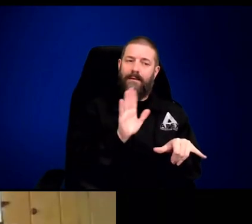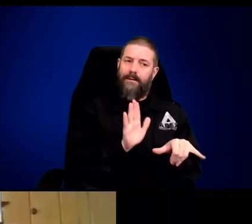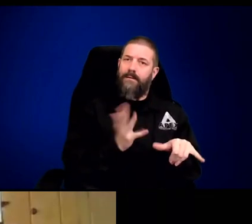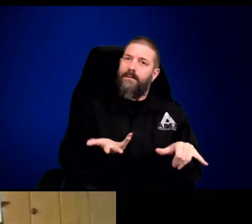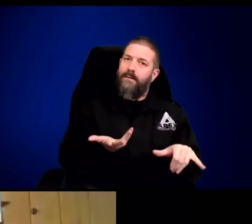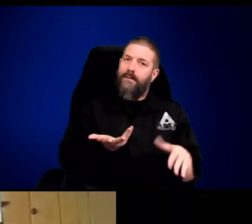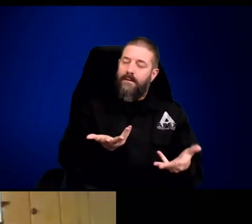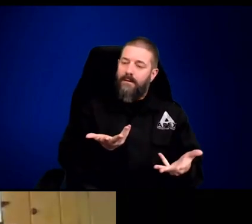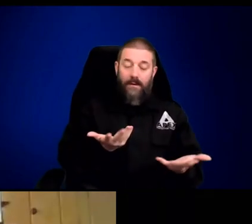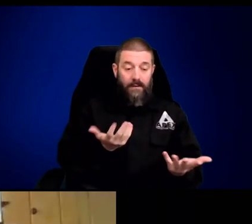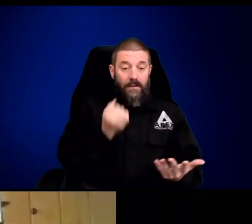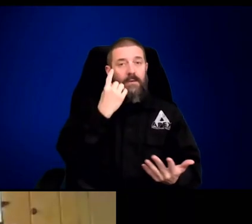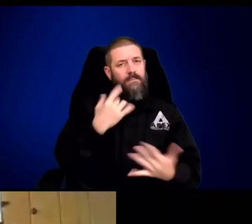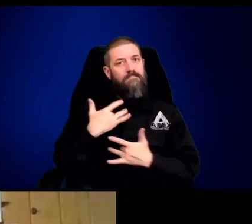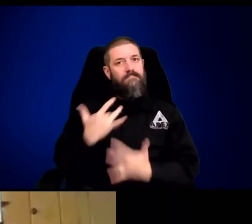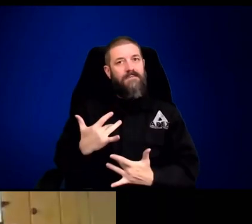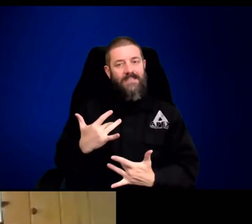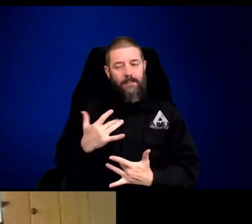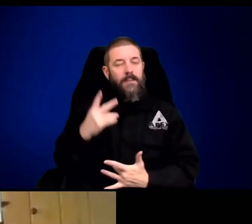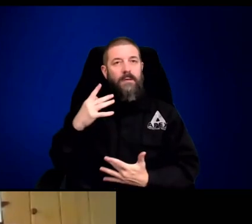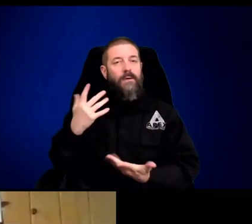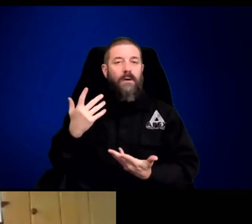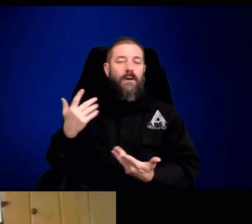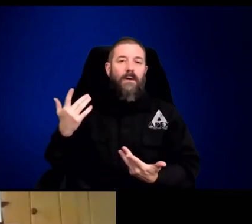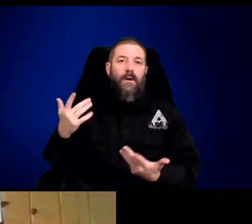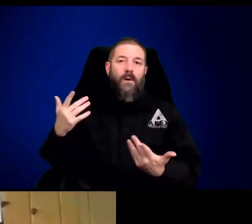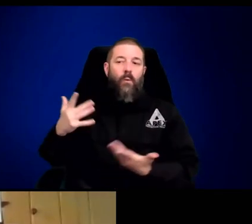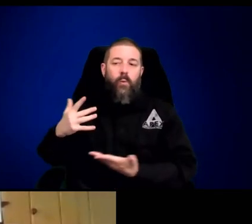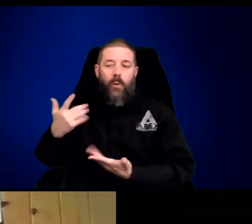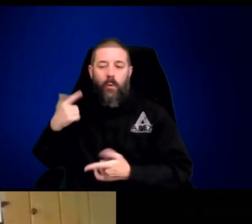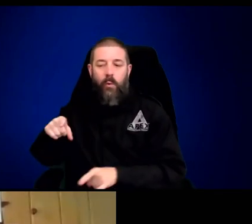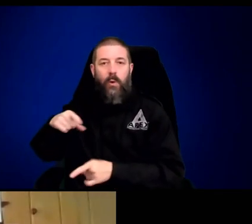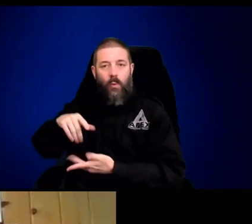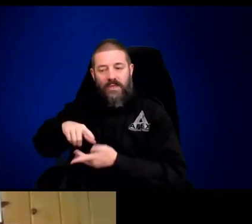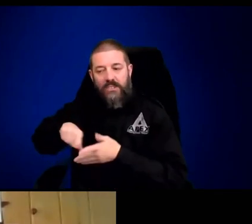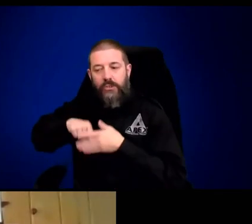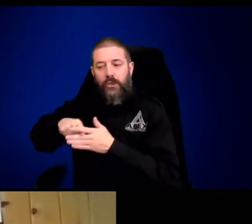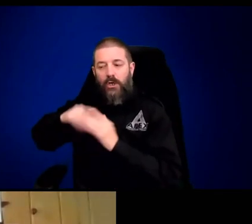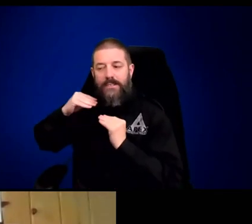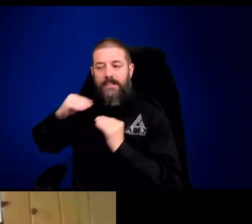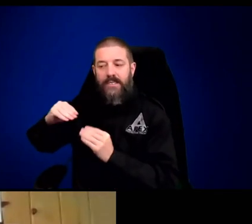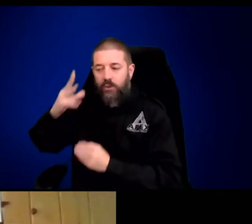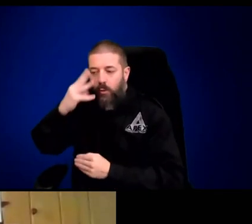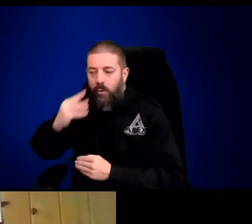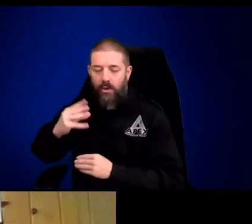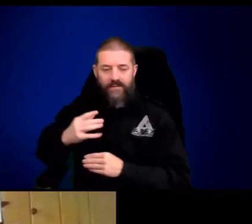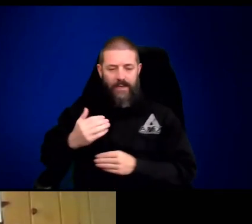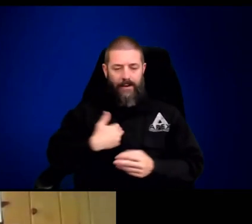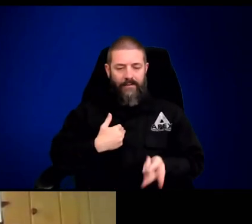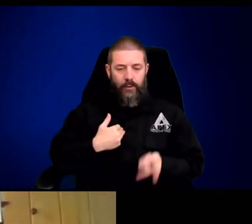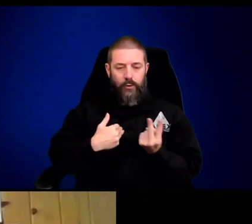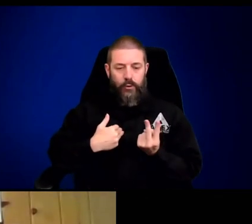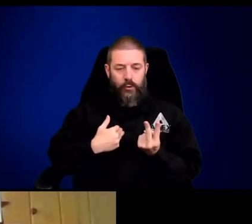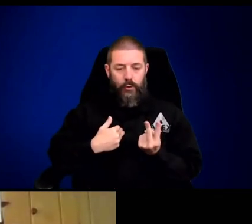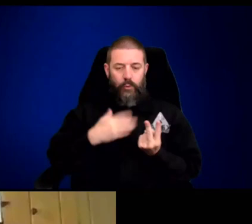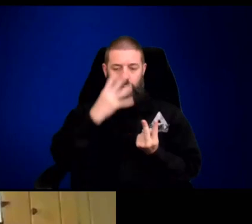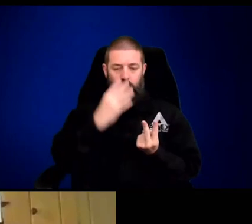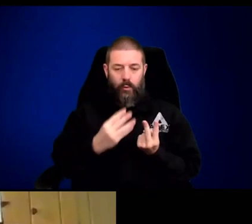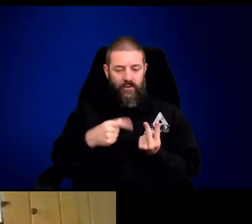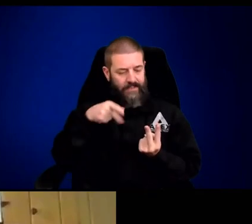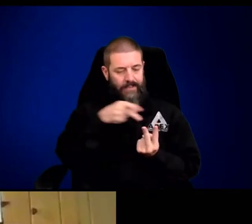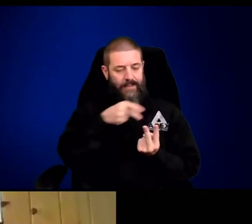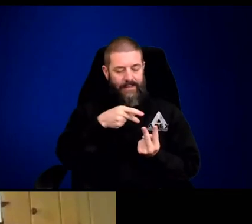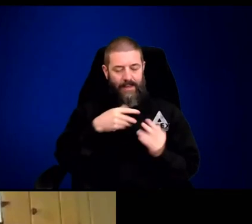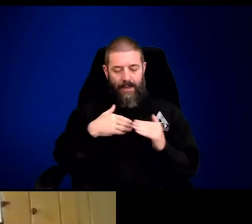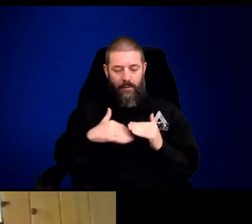Druid pack. And, you know, our normal, the stuff that we learned about wolves when we